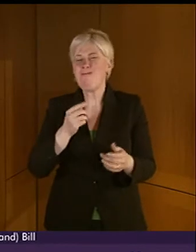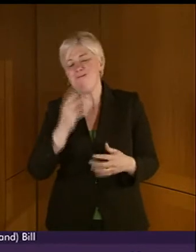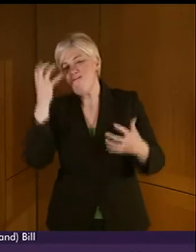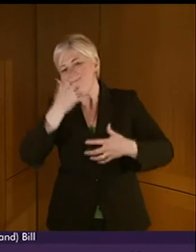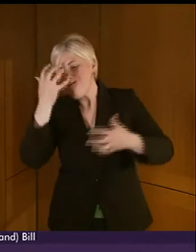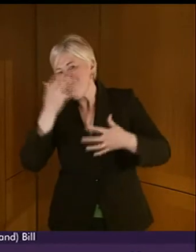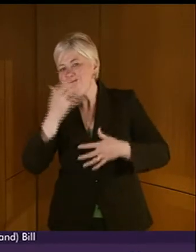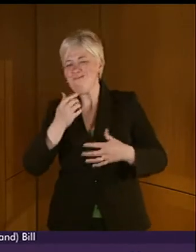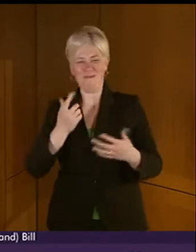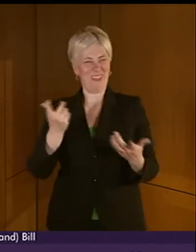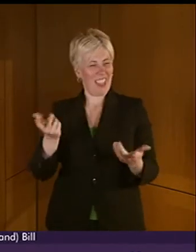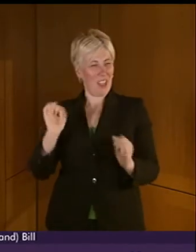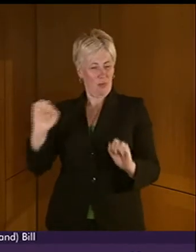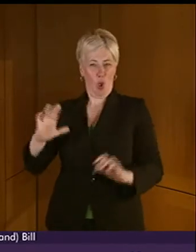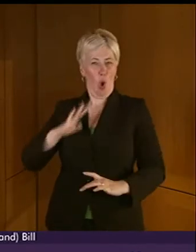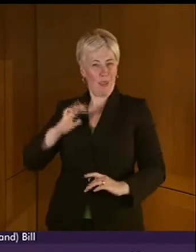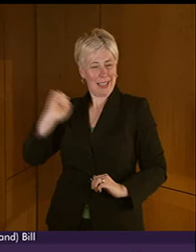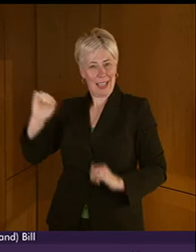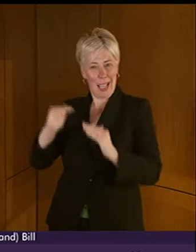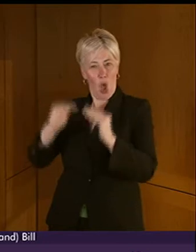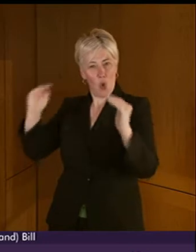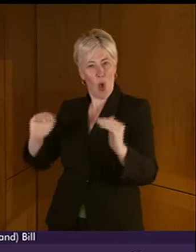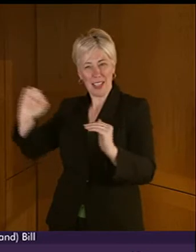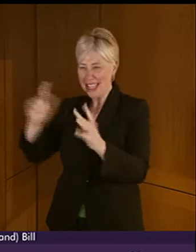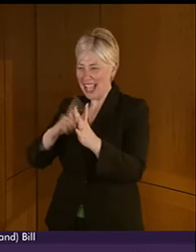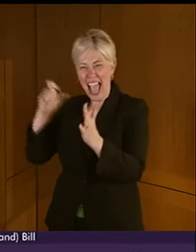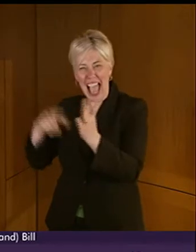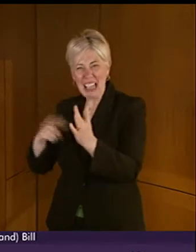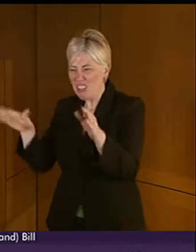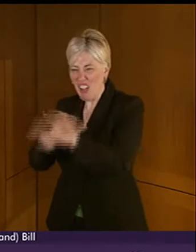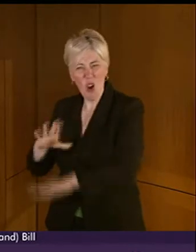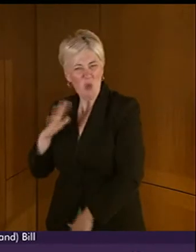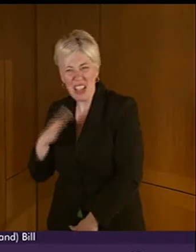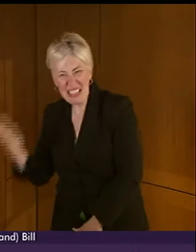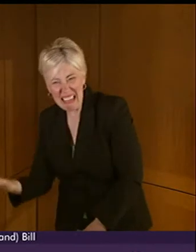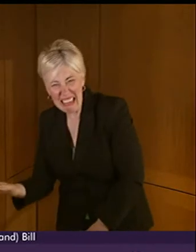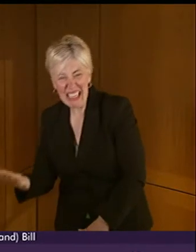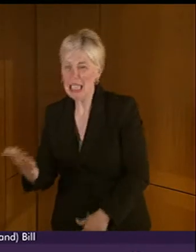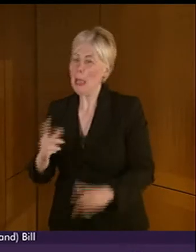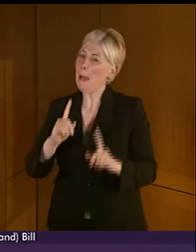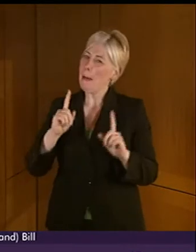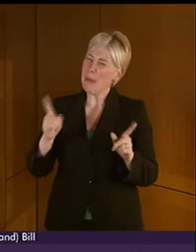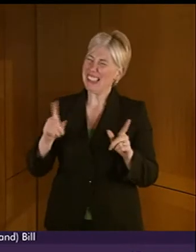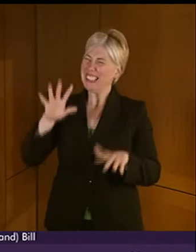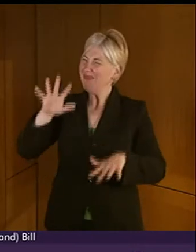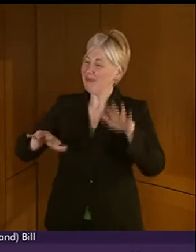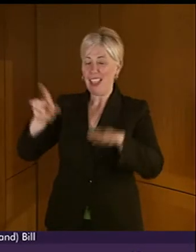or not this was already covered by the equality legislation. And I think not only is there patchiness in the way that that's being applied, but actually